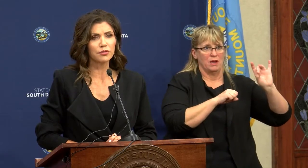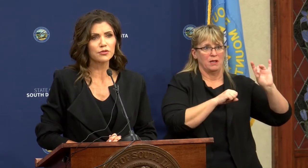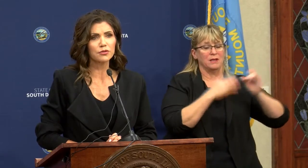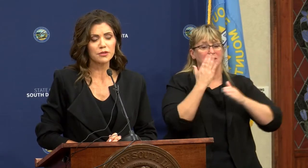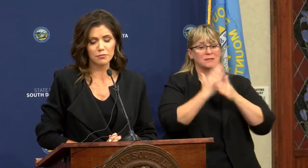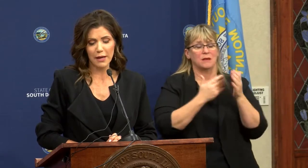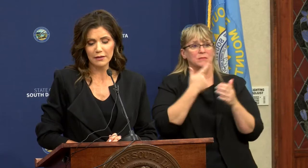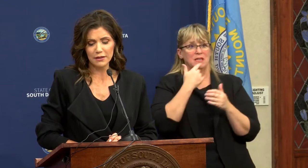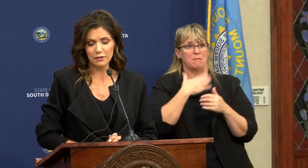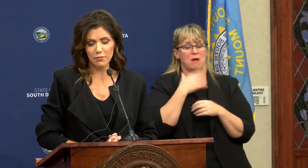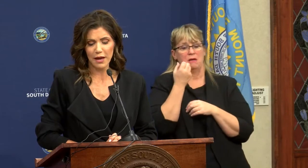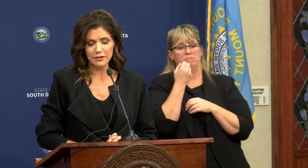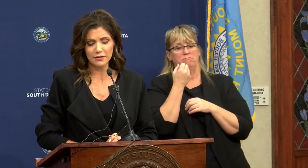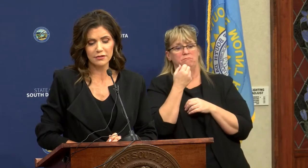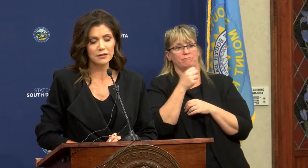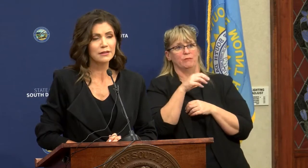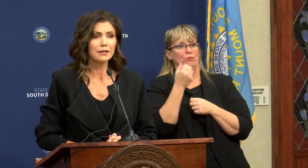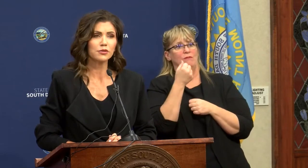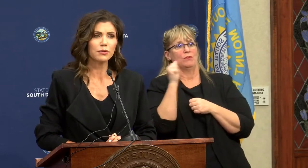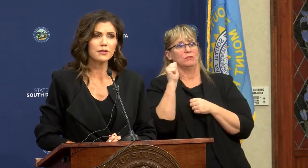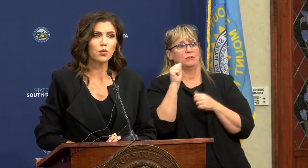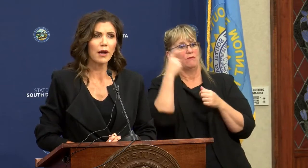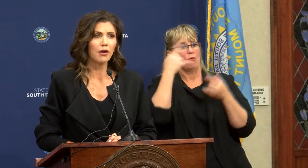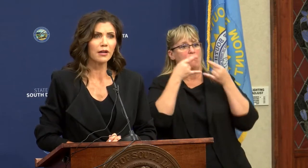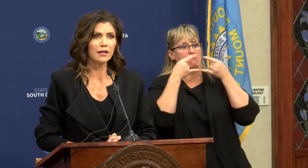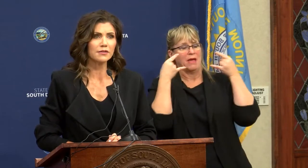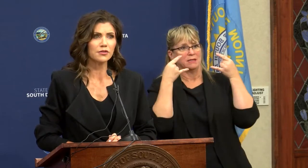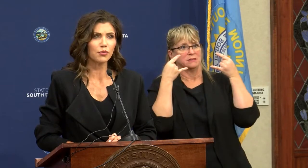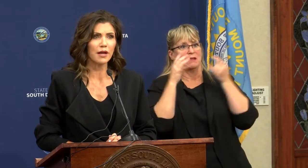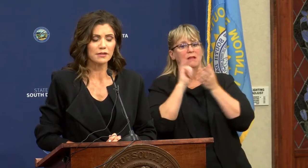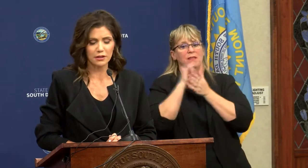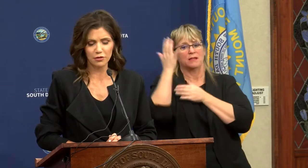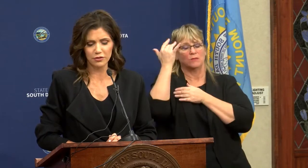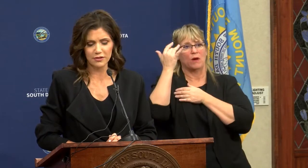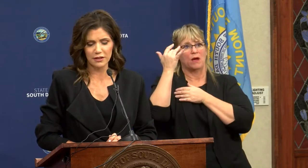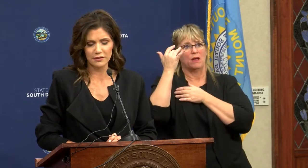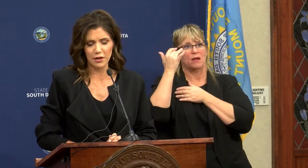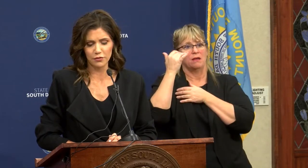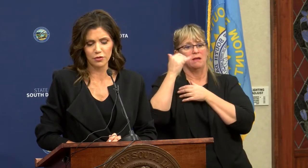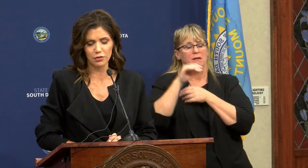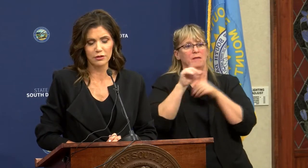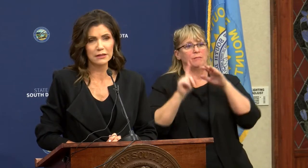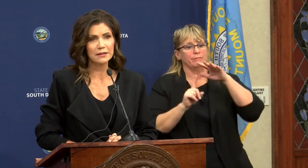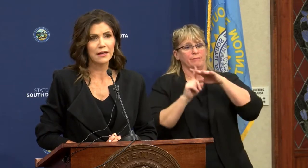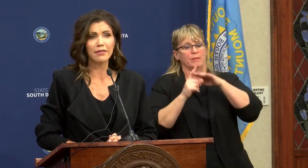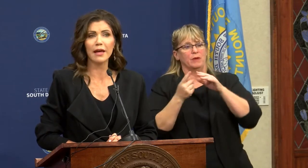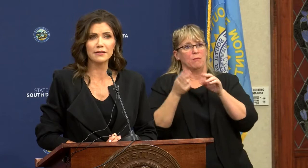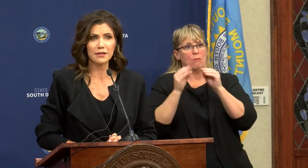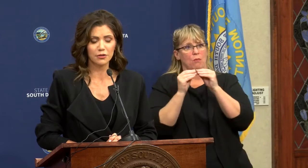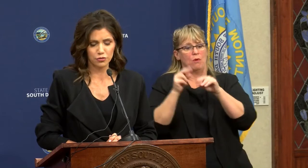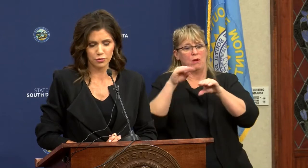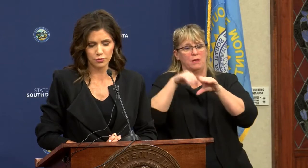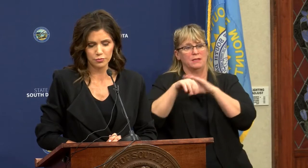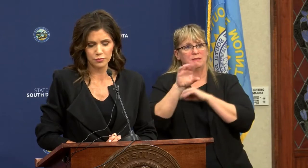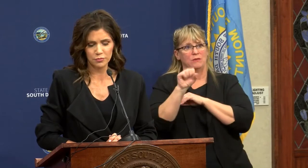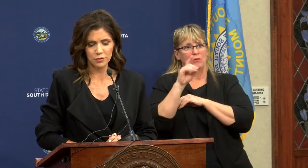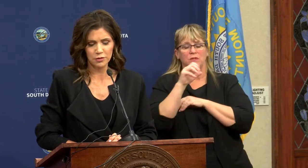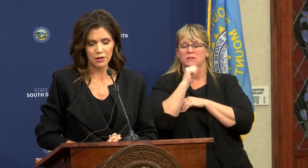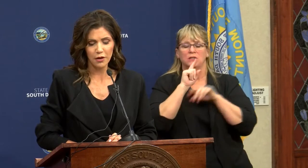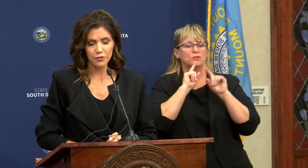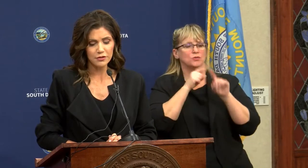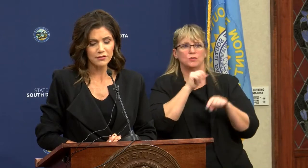my refusal to mandate masks is the reason why our cases are rising here in the state of South Dakota. And that is not true.